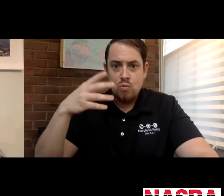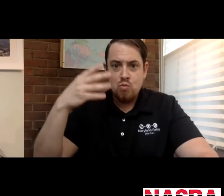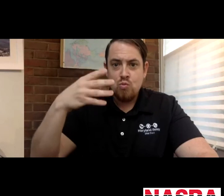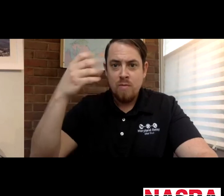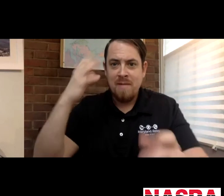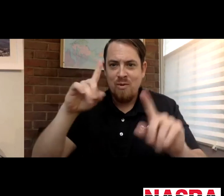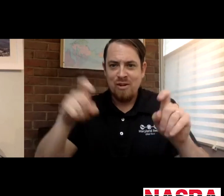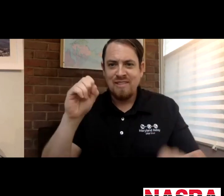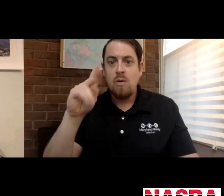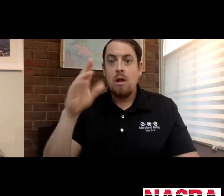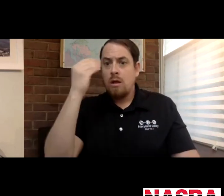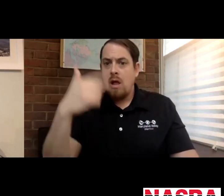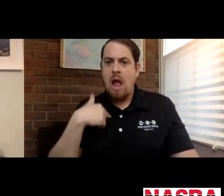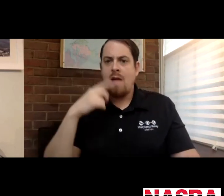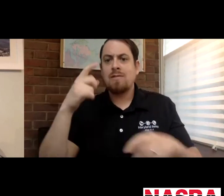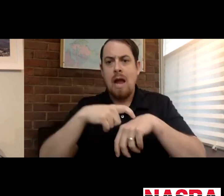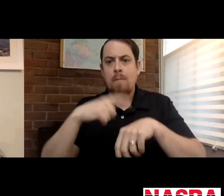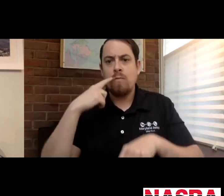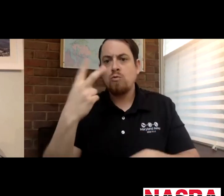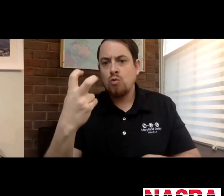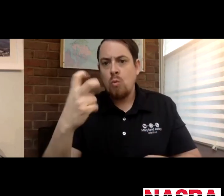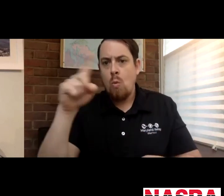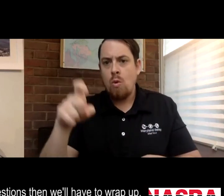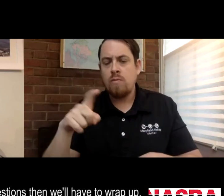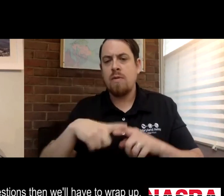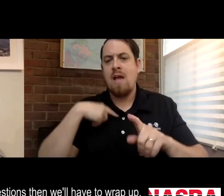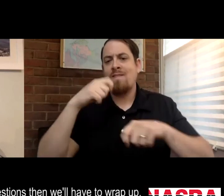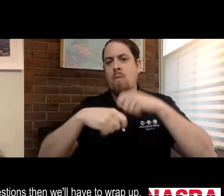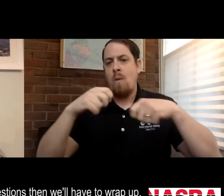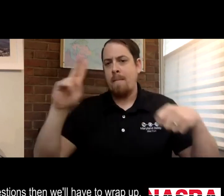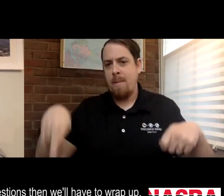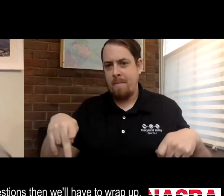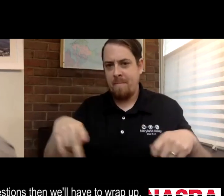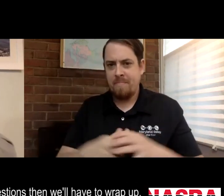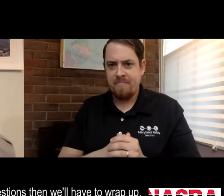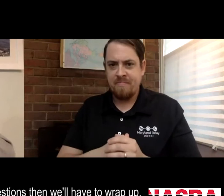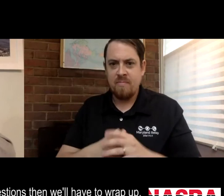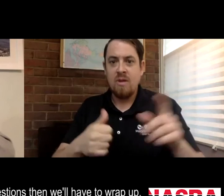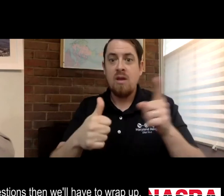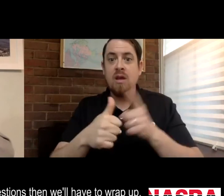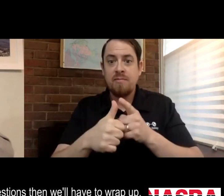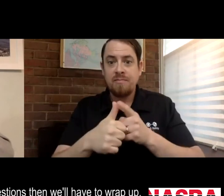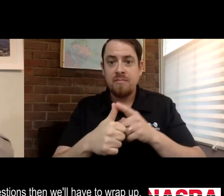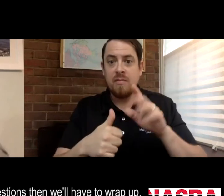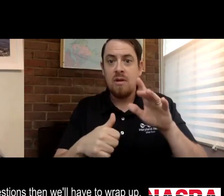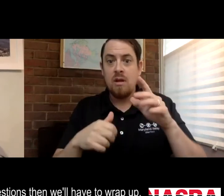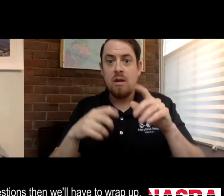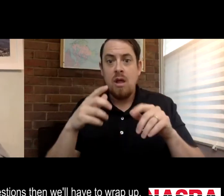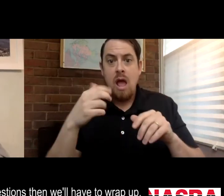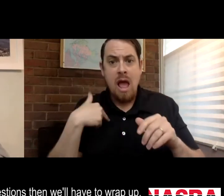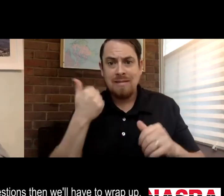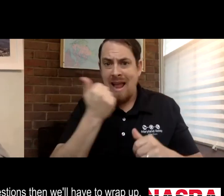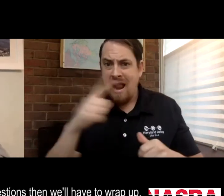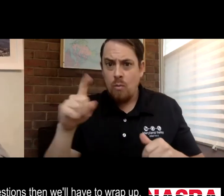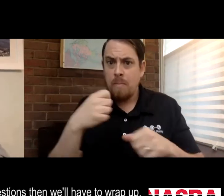Bear with me. A lot of questions are coming up. So we have time for two more questions and then we are going to have to wrap up. So just to